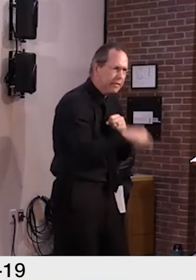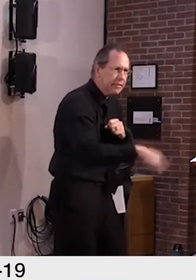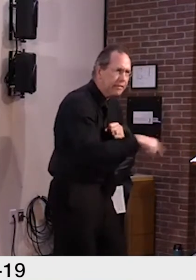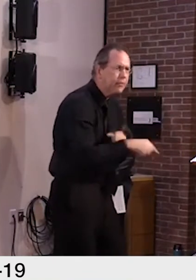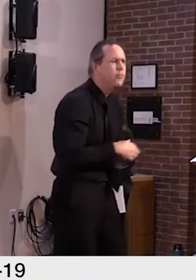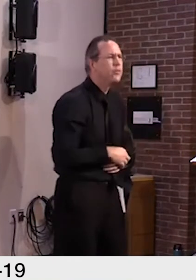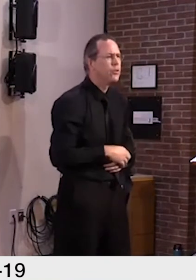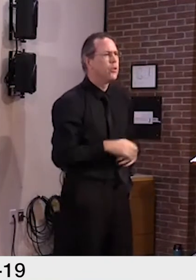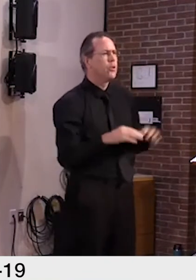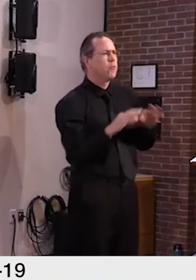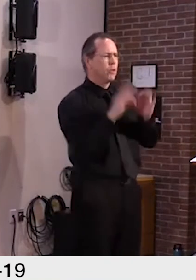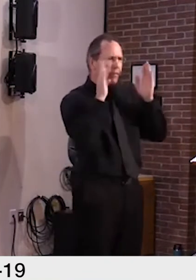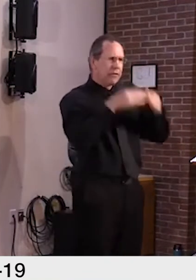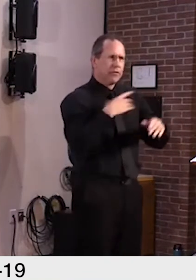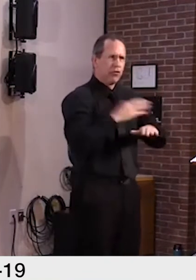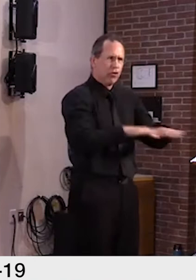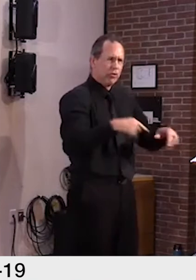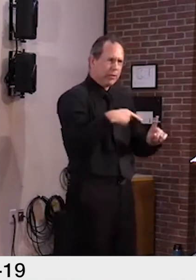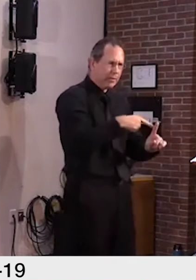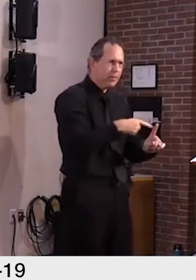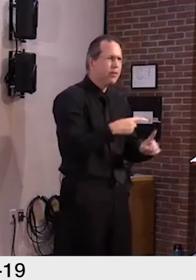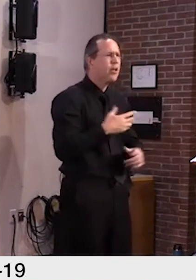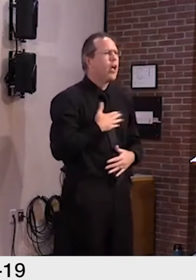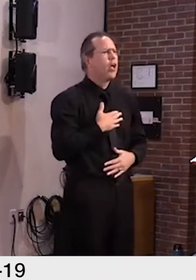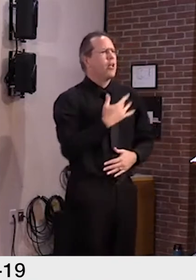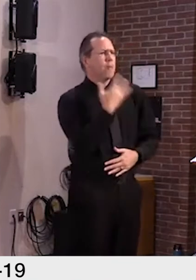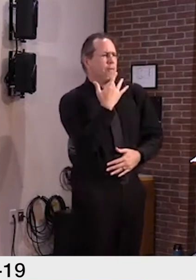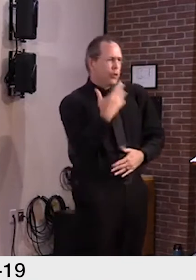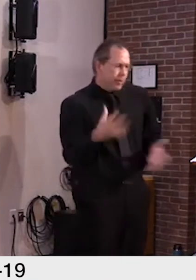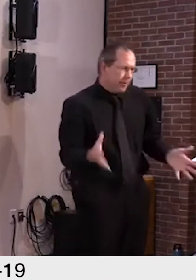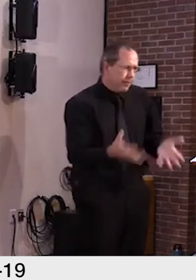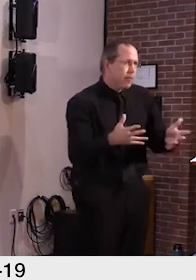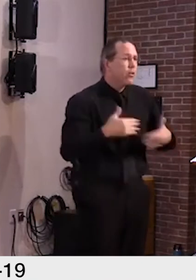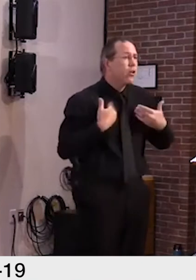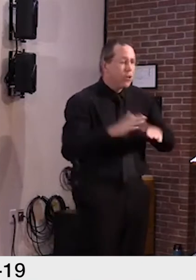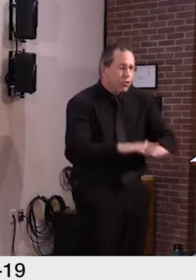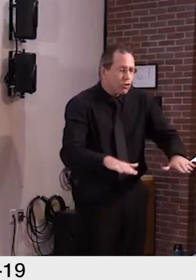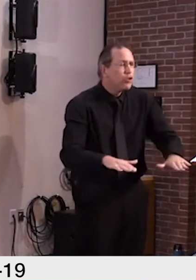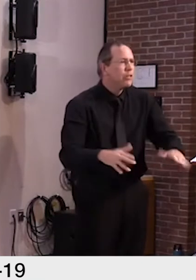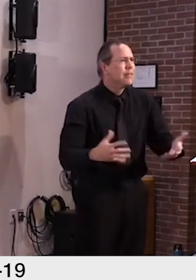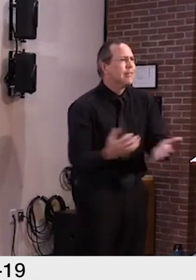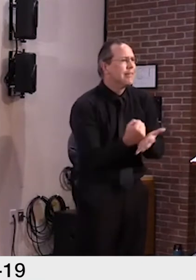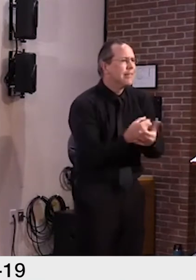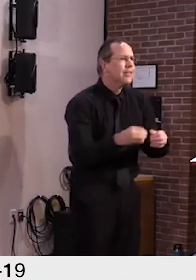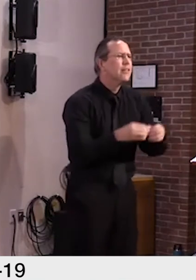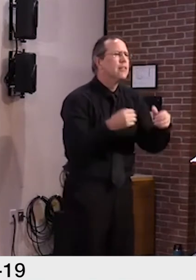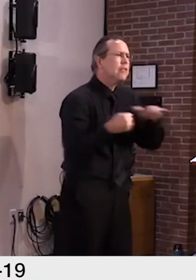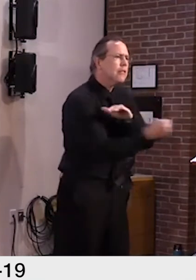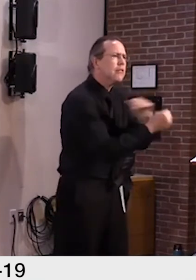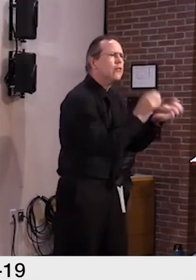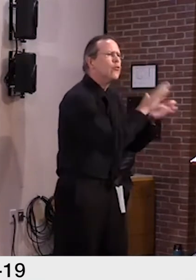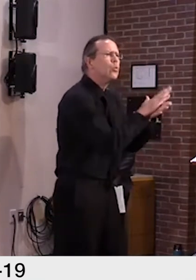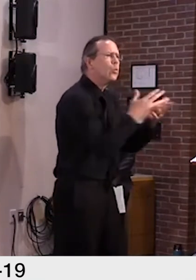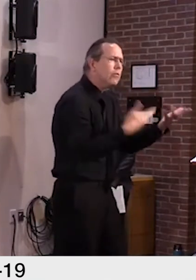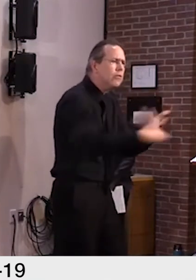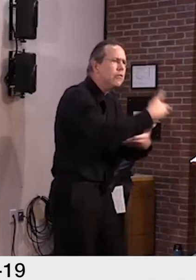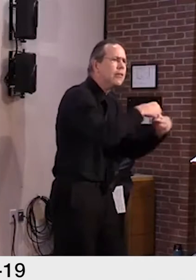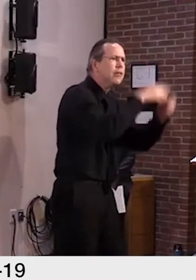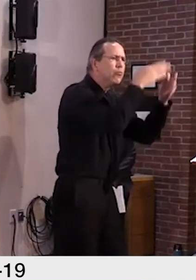instruction, especially for younger students, while our low case counts will support it.